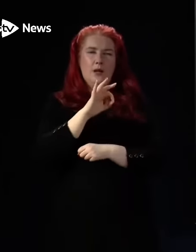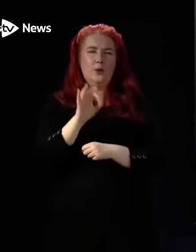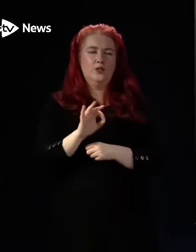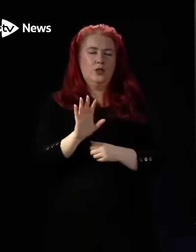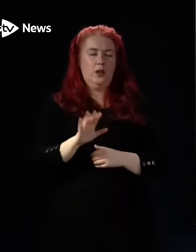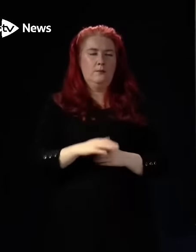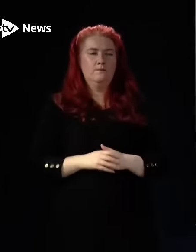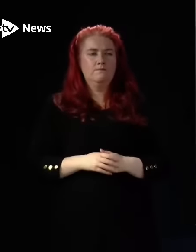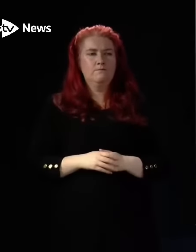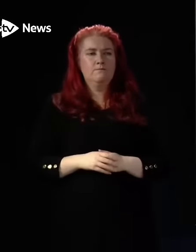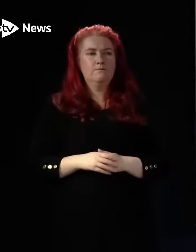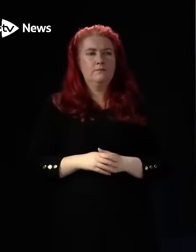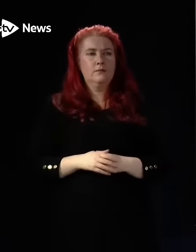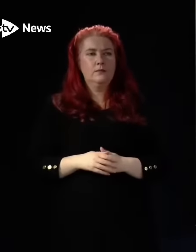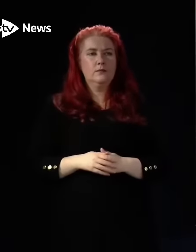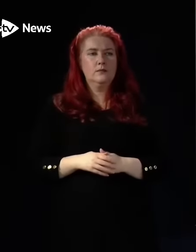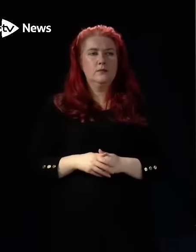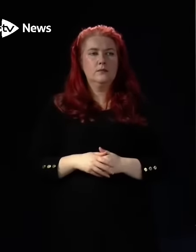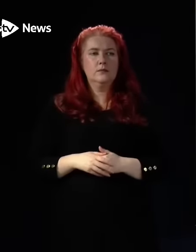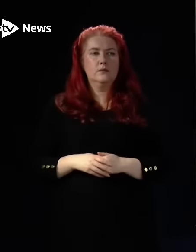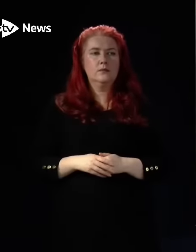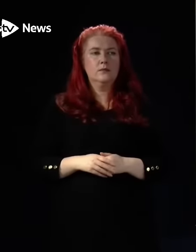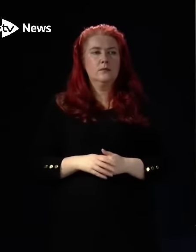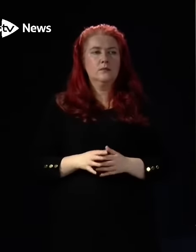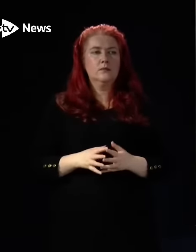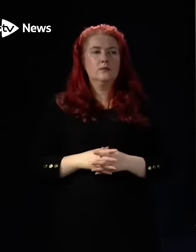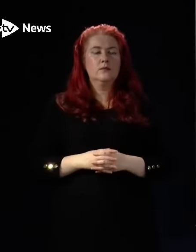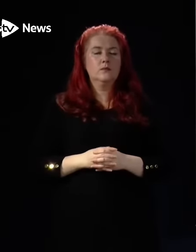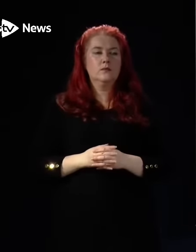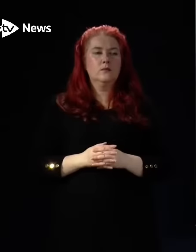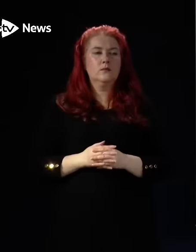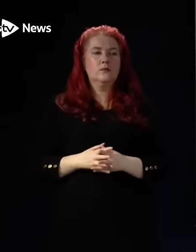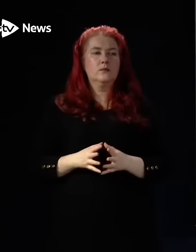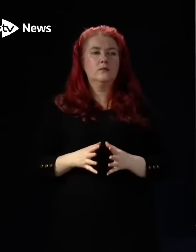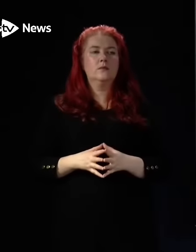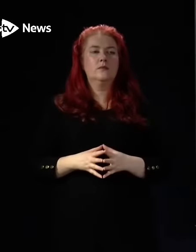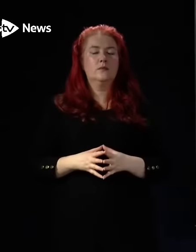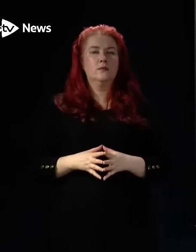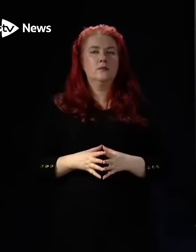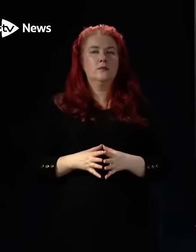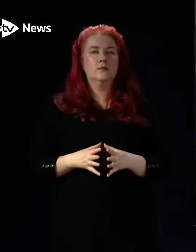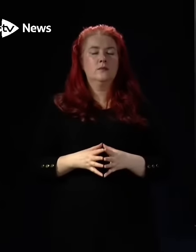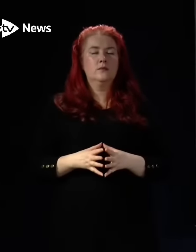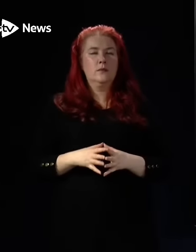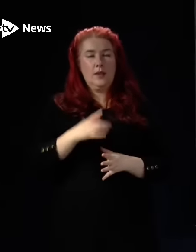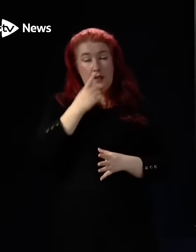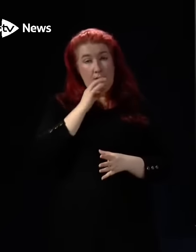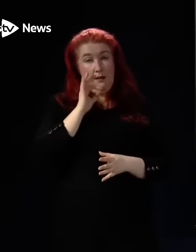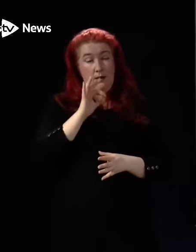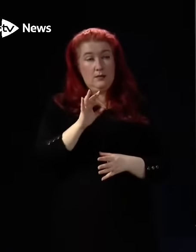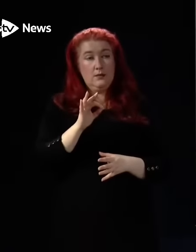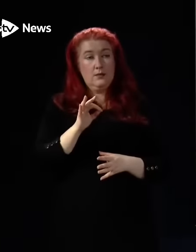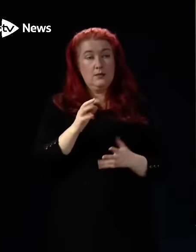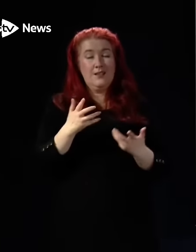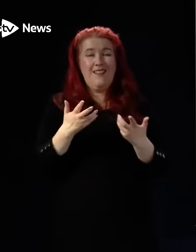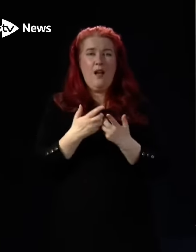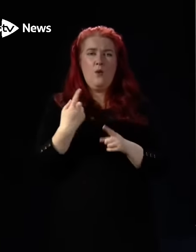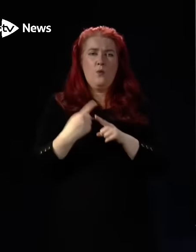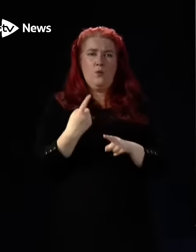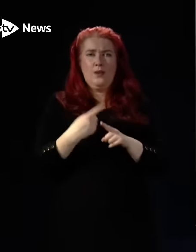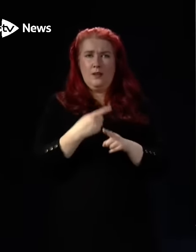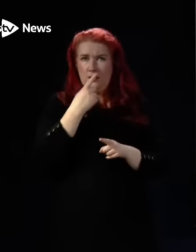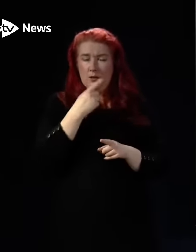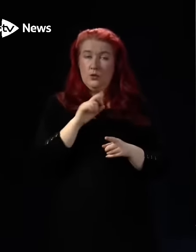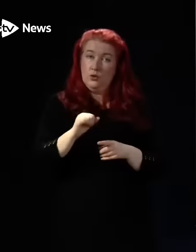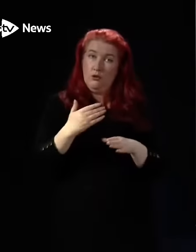primary care and speeding up discharge. Suppose maybe I could just add, and then ask, like, how quickly can you get results from these